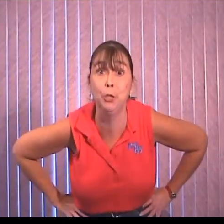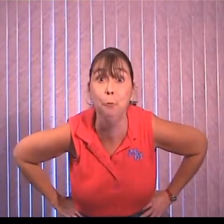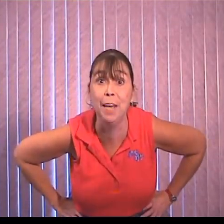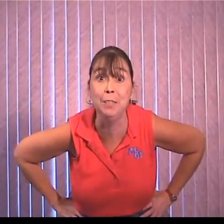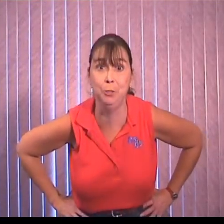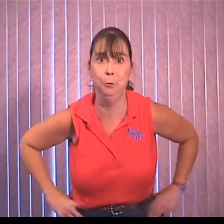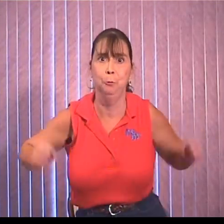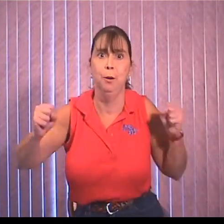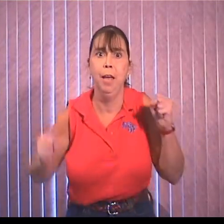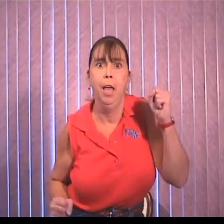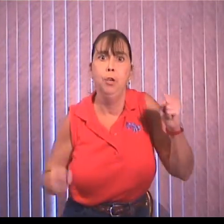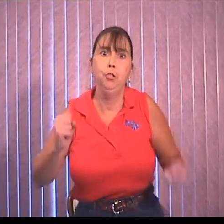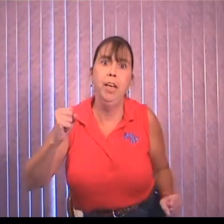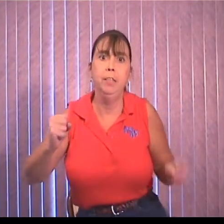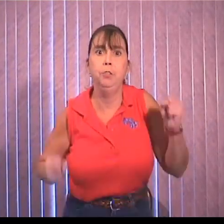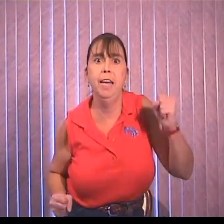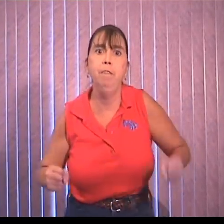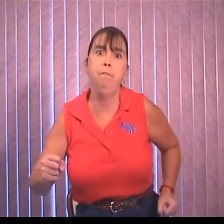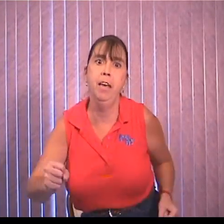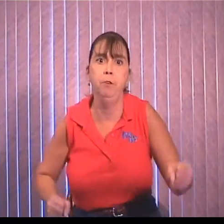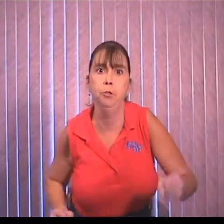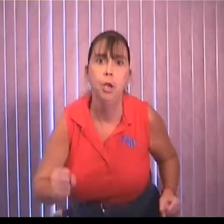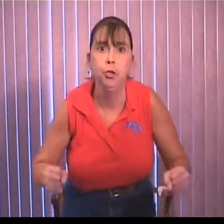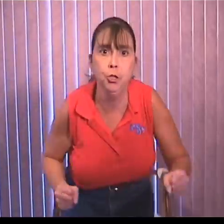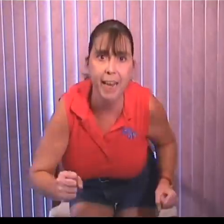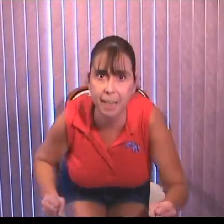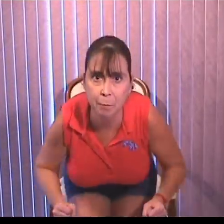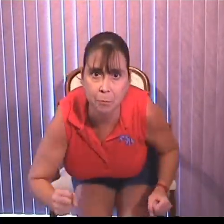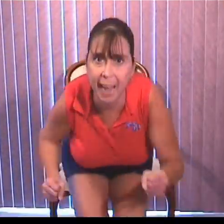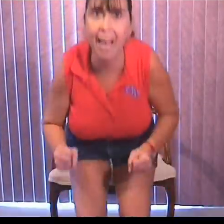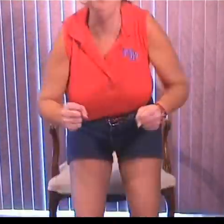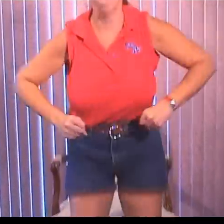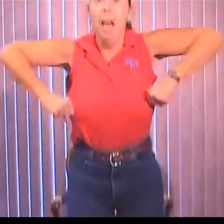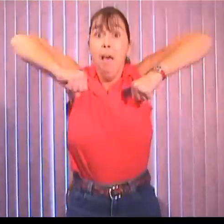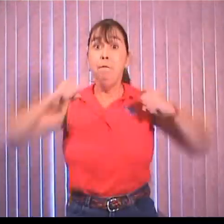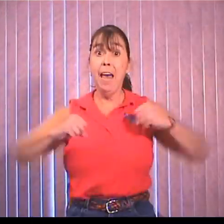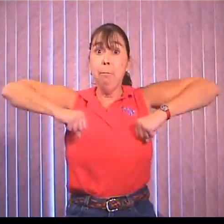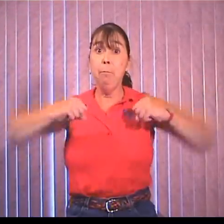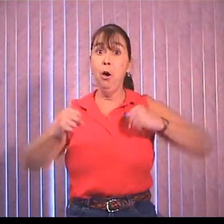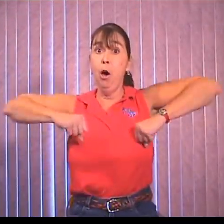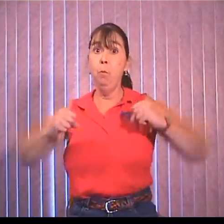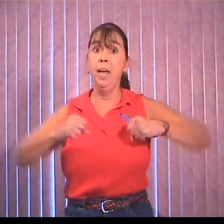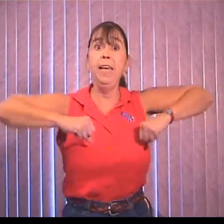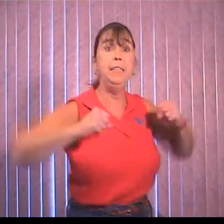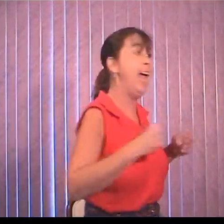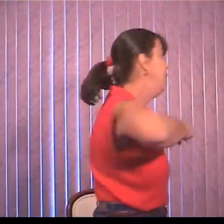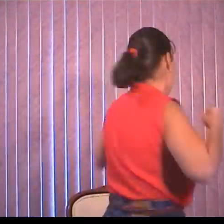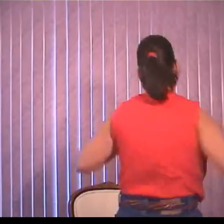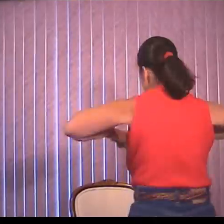do it too. Shake your tail feathers, shake them down. Flap your wings and turn